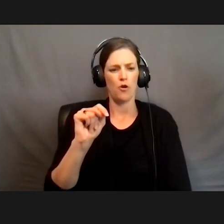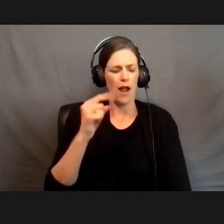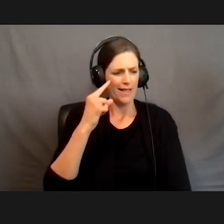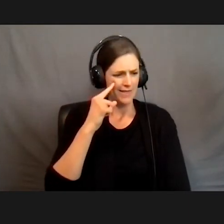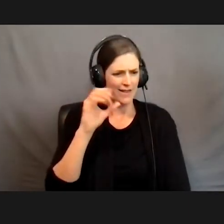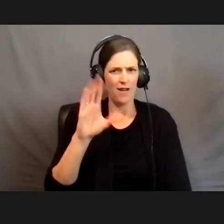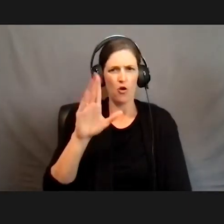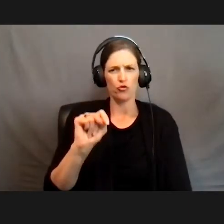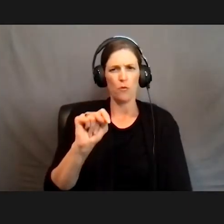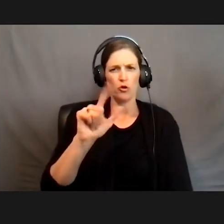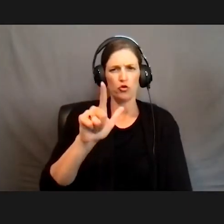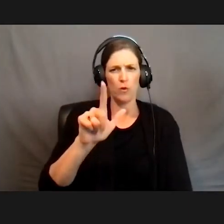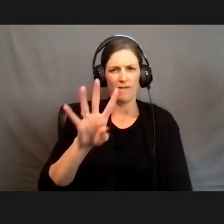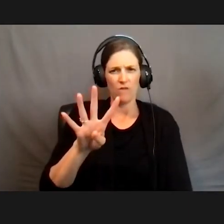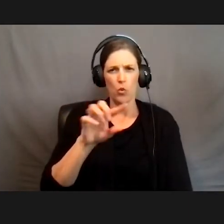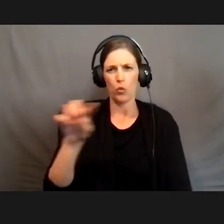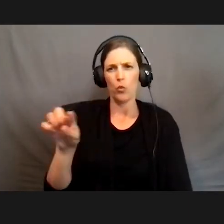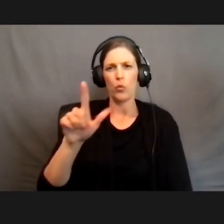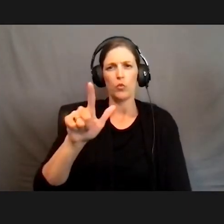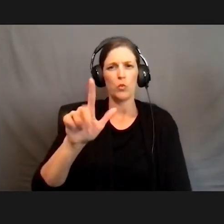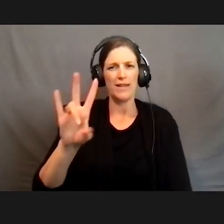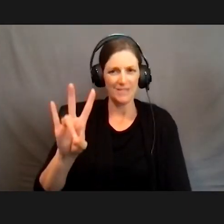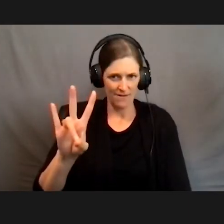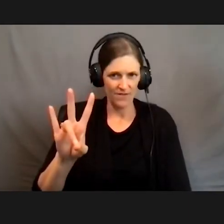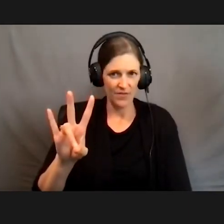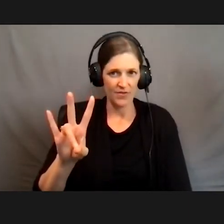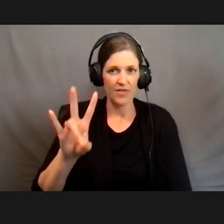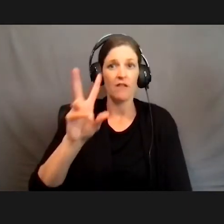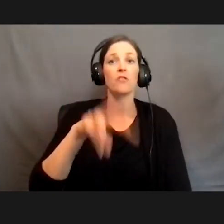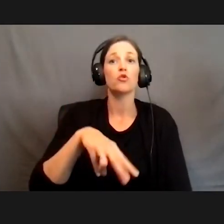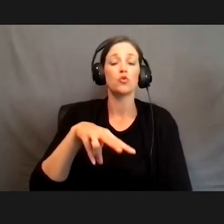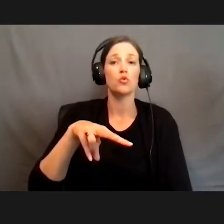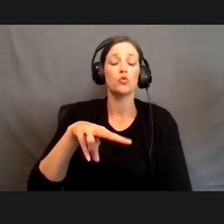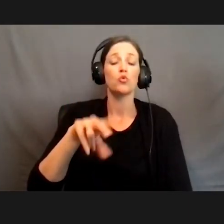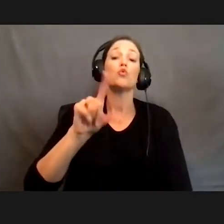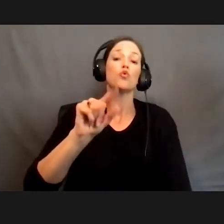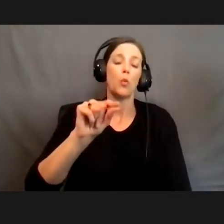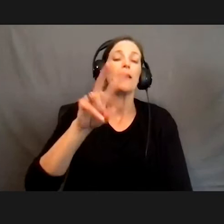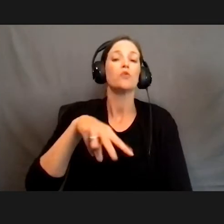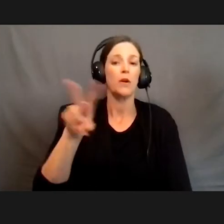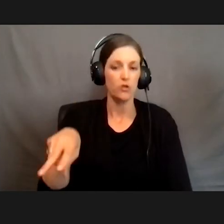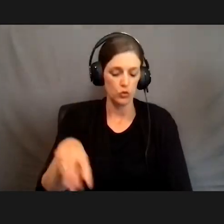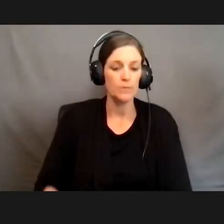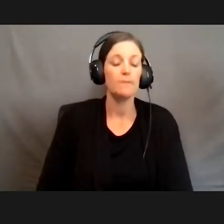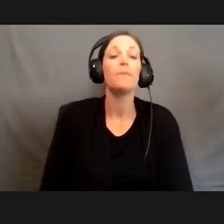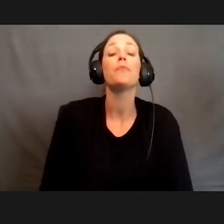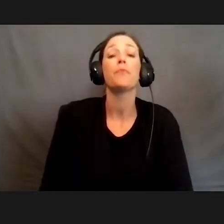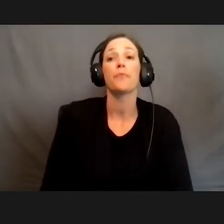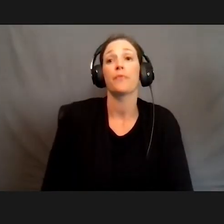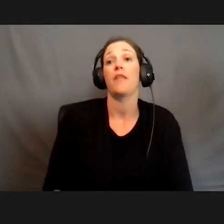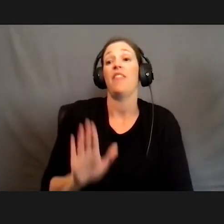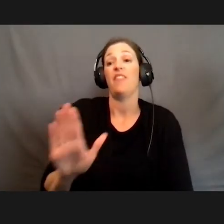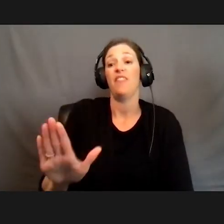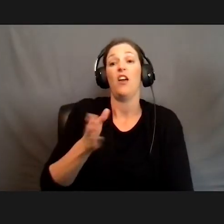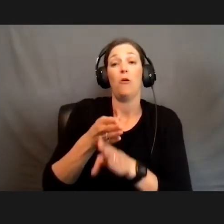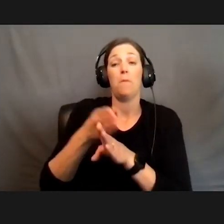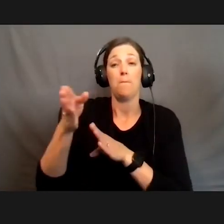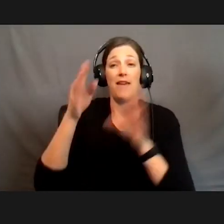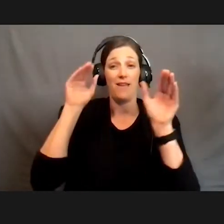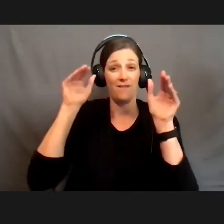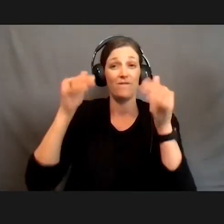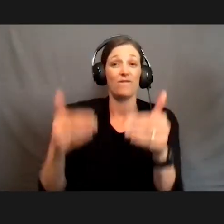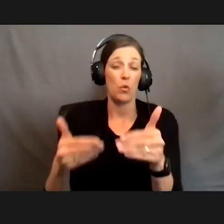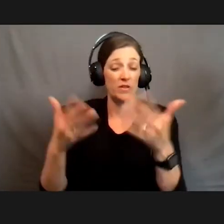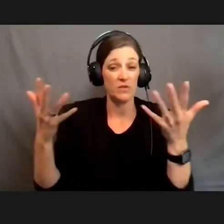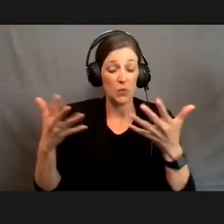October the 24th through the 27th of 2022. And their main focus, um,